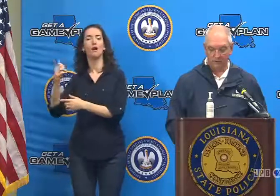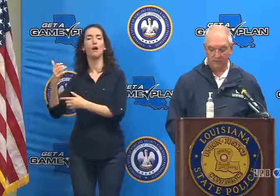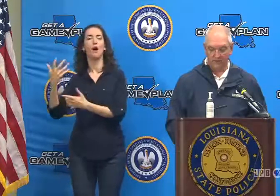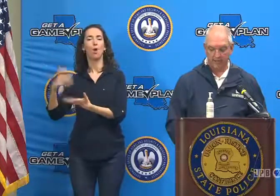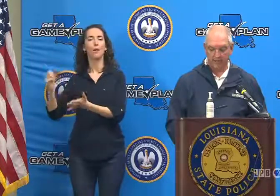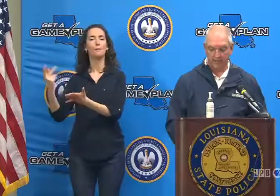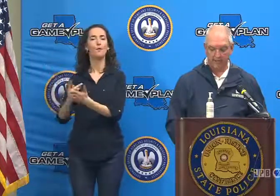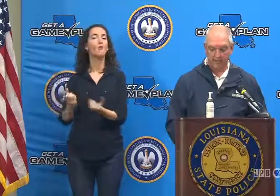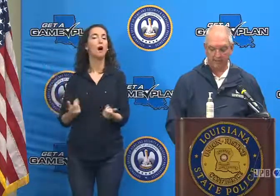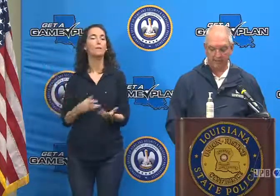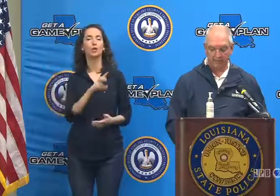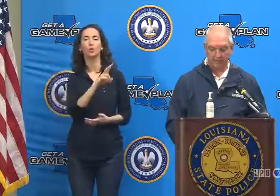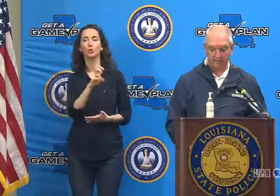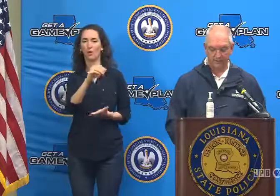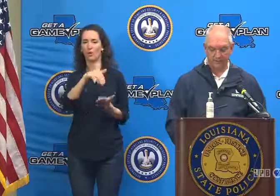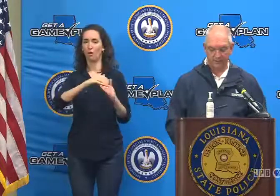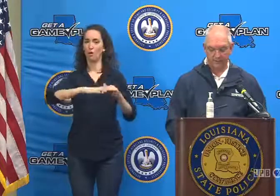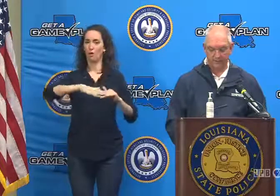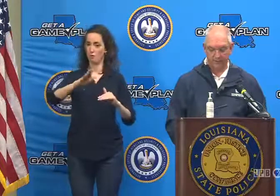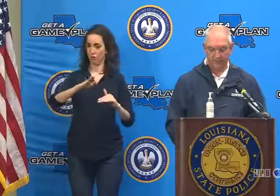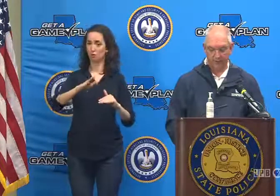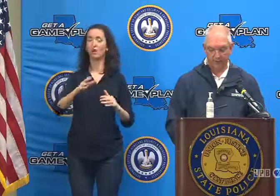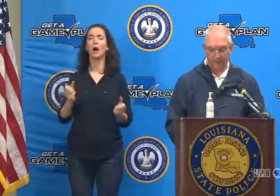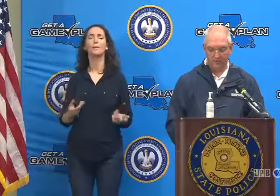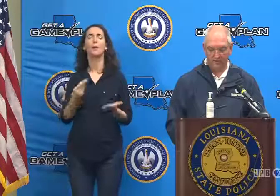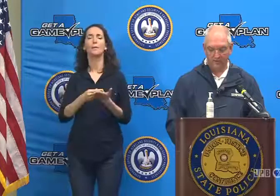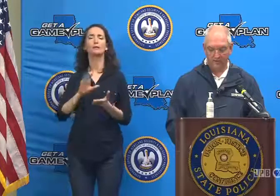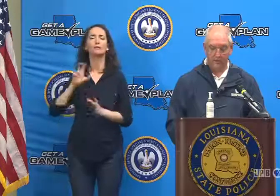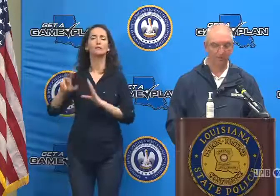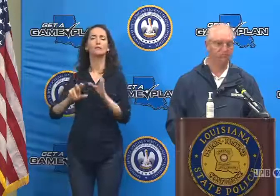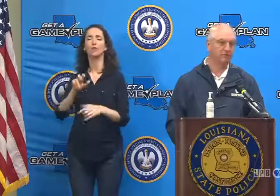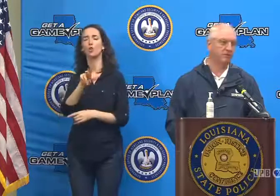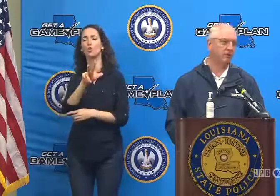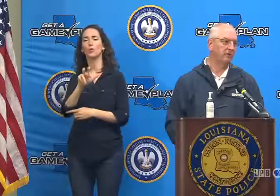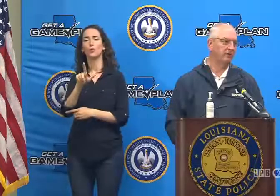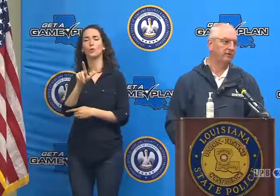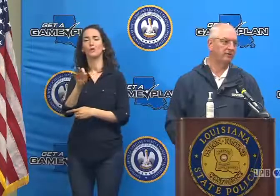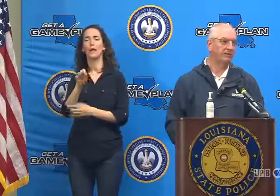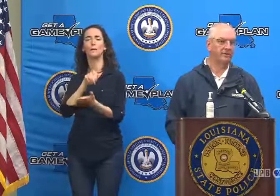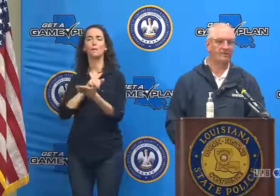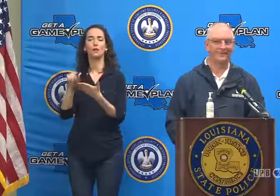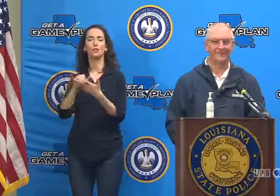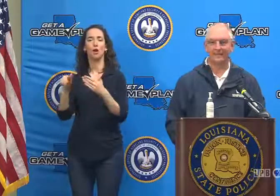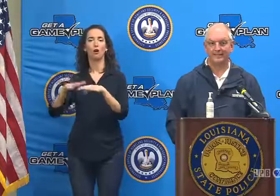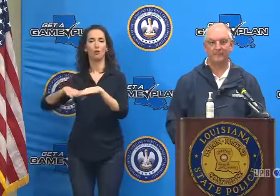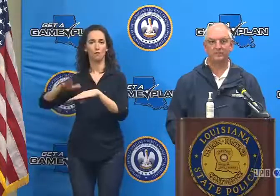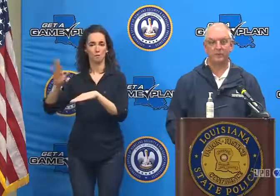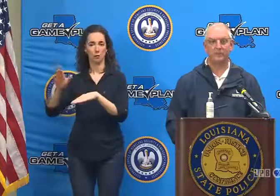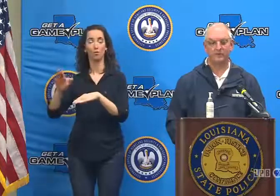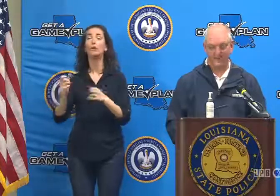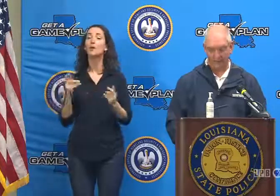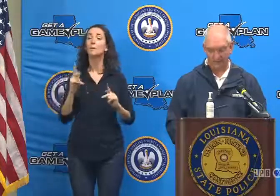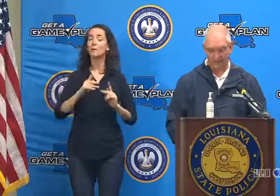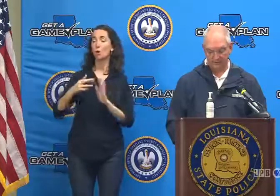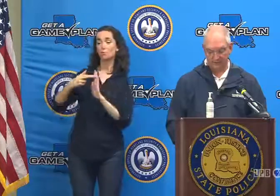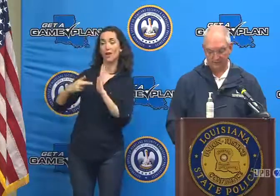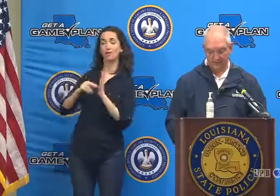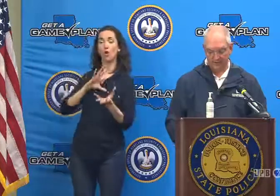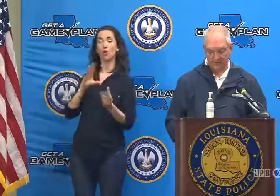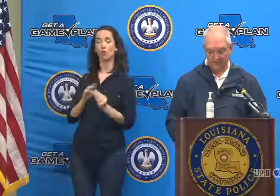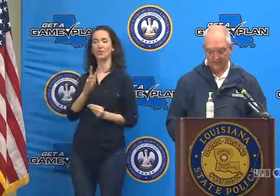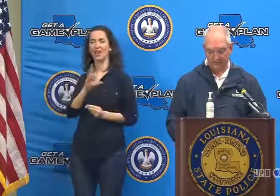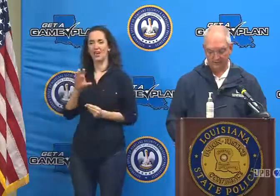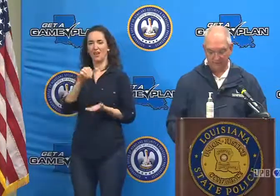329 million dollars approved to help Louisiana residents. Total registrations exceed 600,000